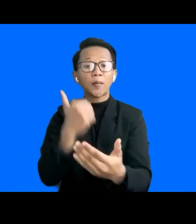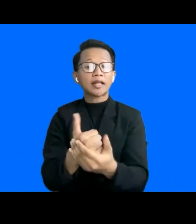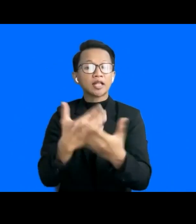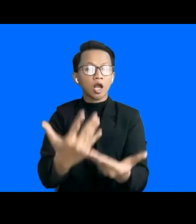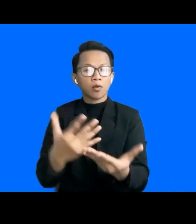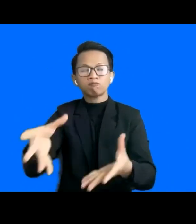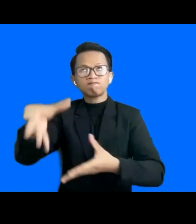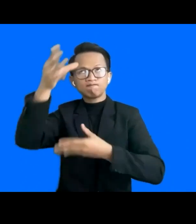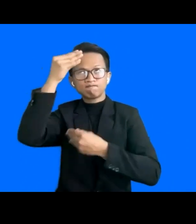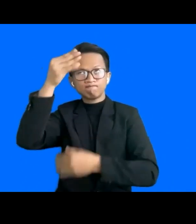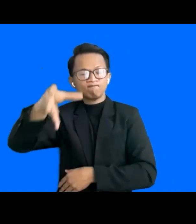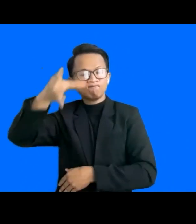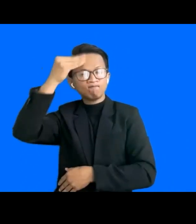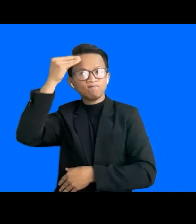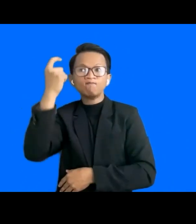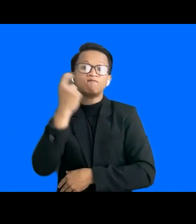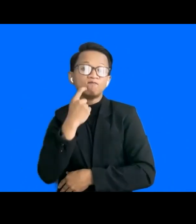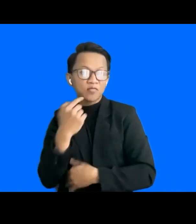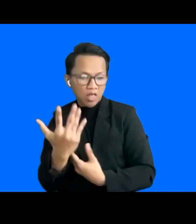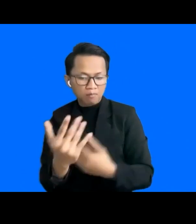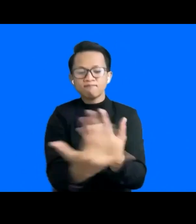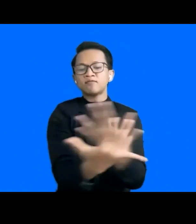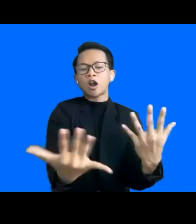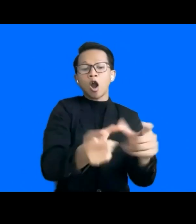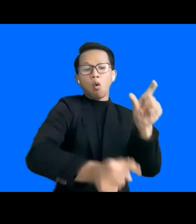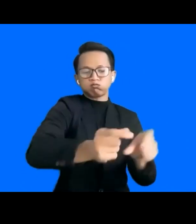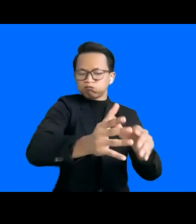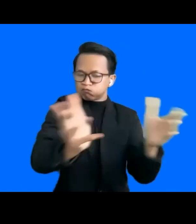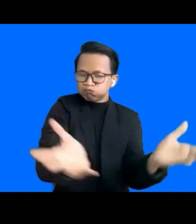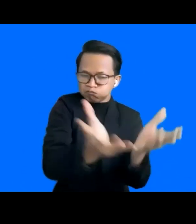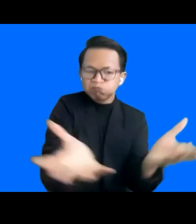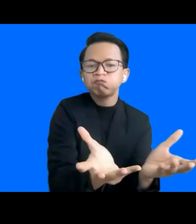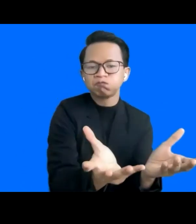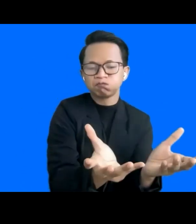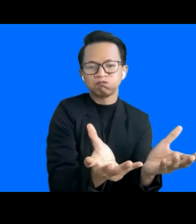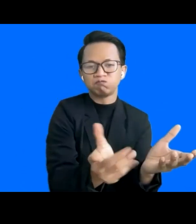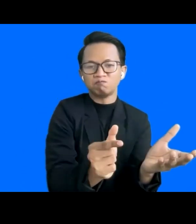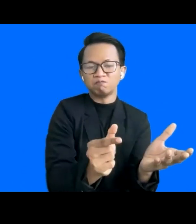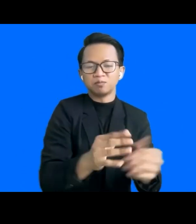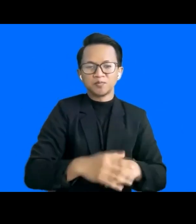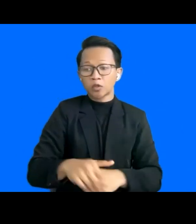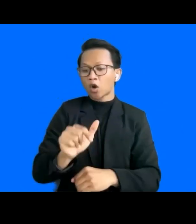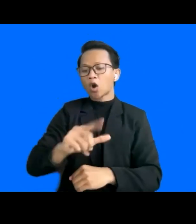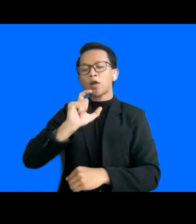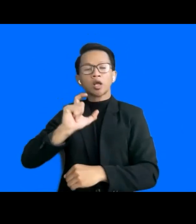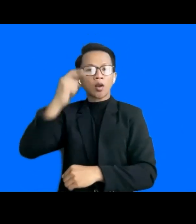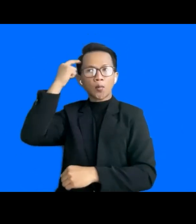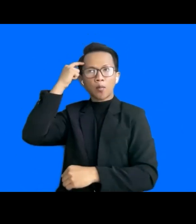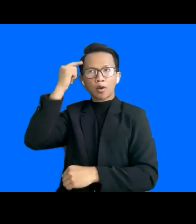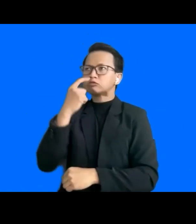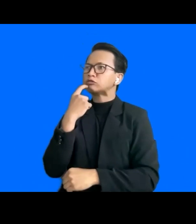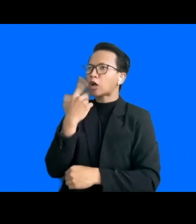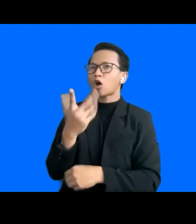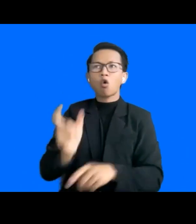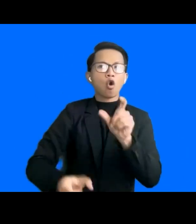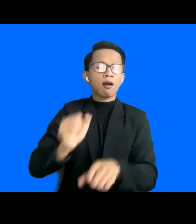helping people to be fully empowered and then also understanding that mindset is not just about the employers,